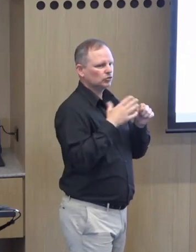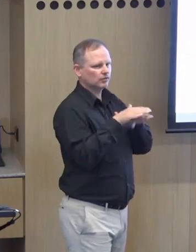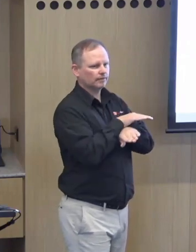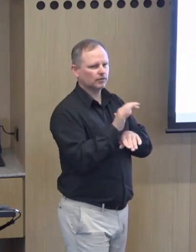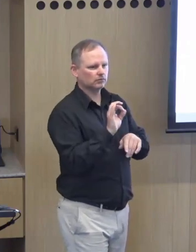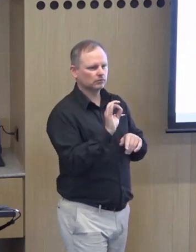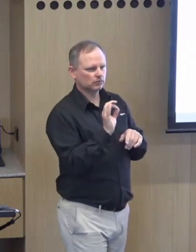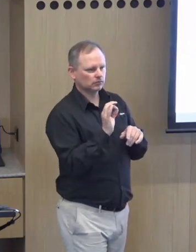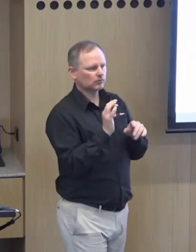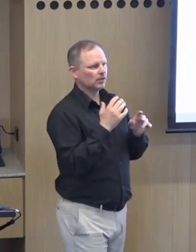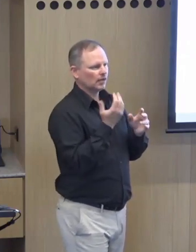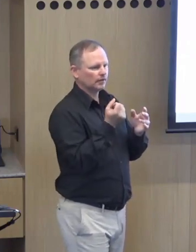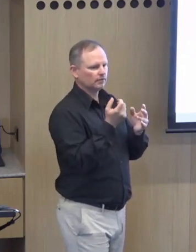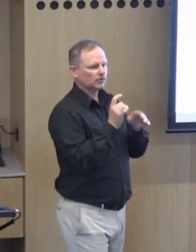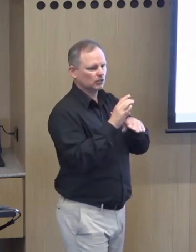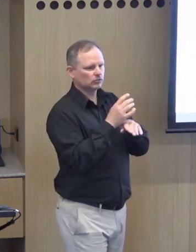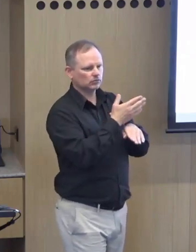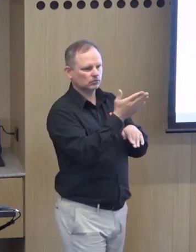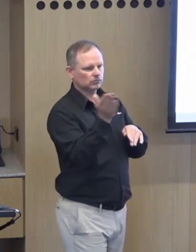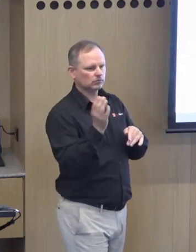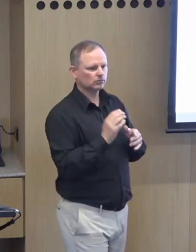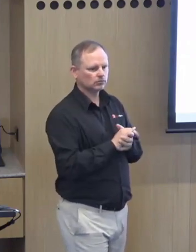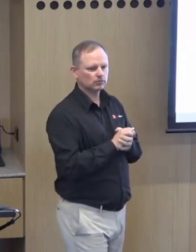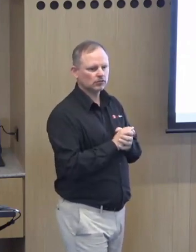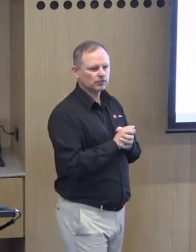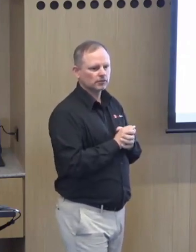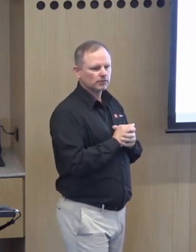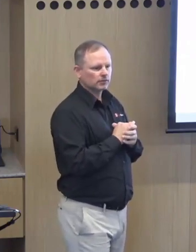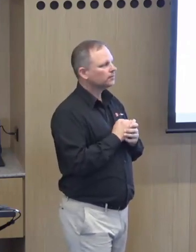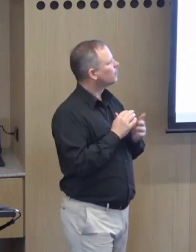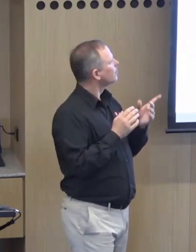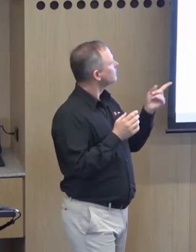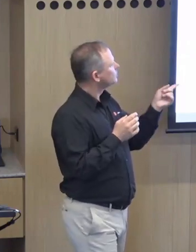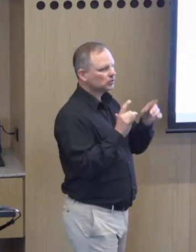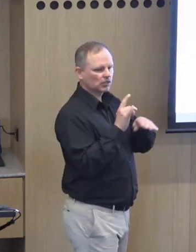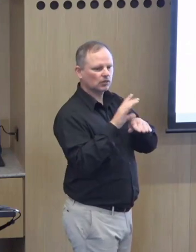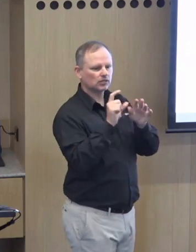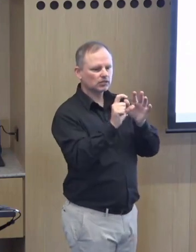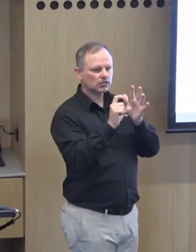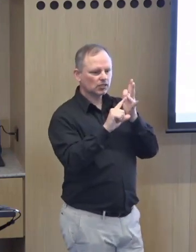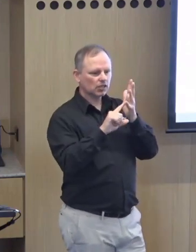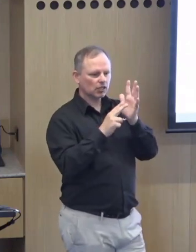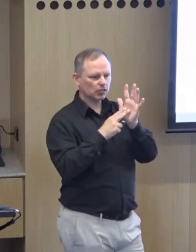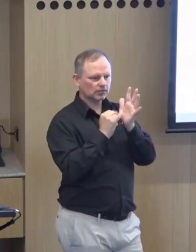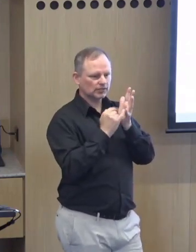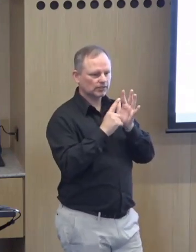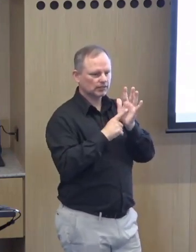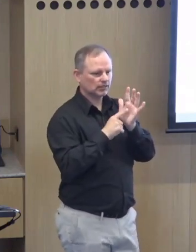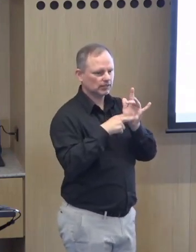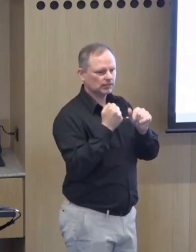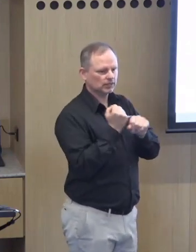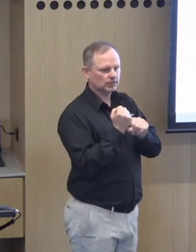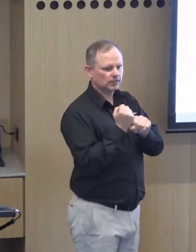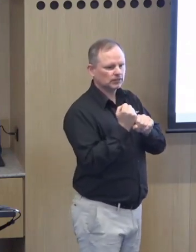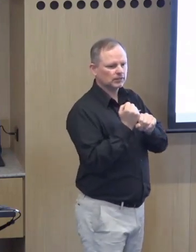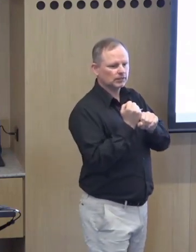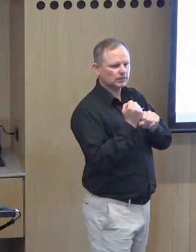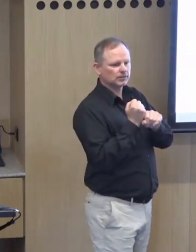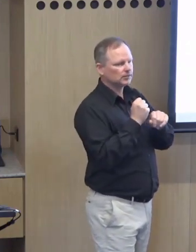there the consultation services we just we feel that this there has been a a gap in the counseling